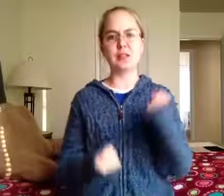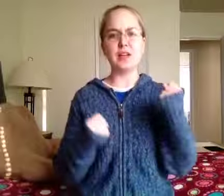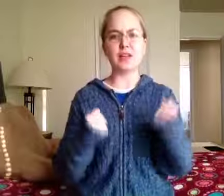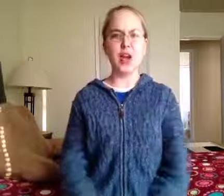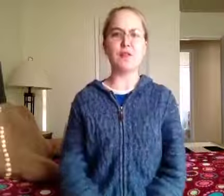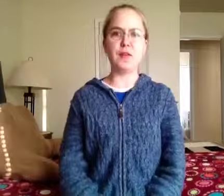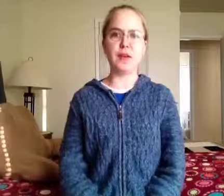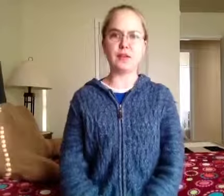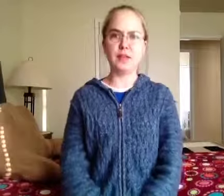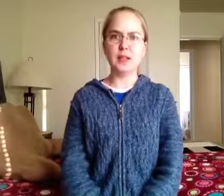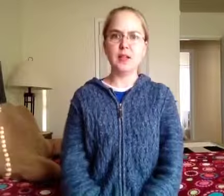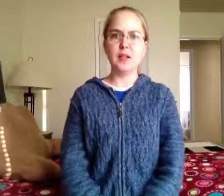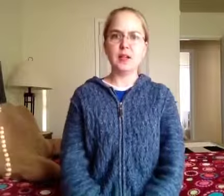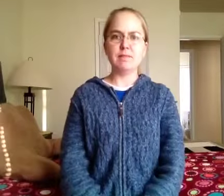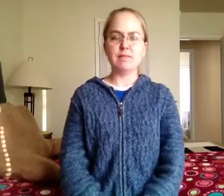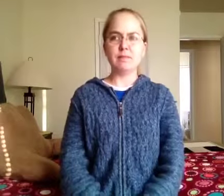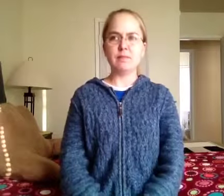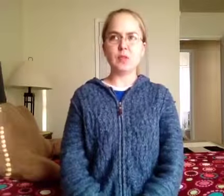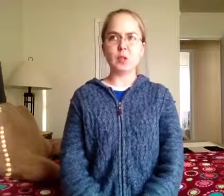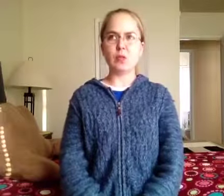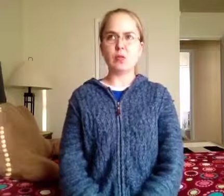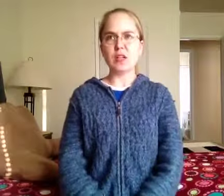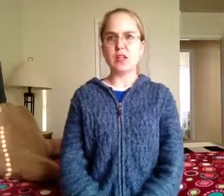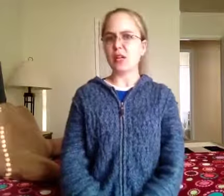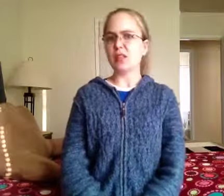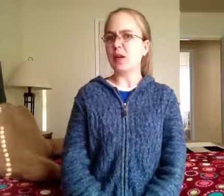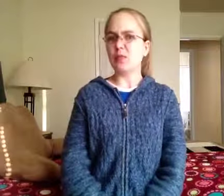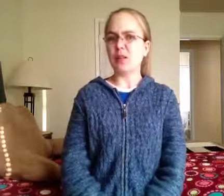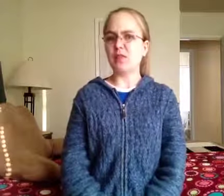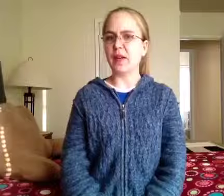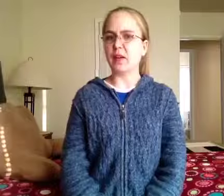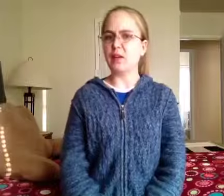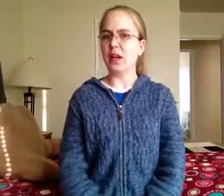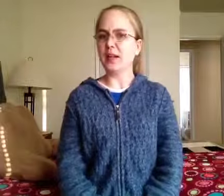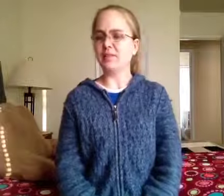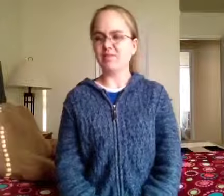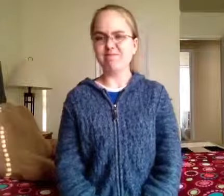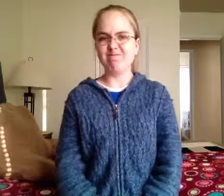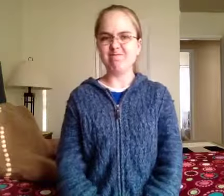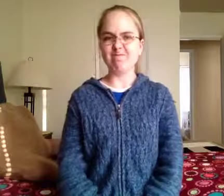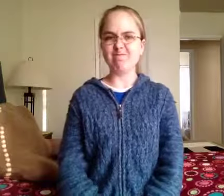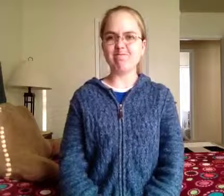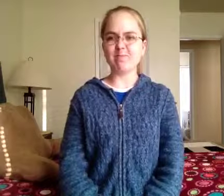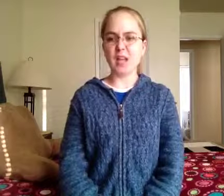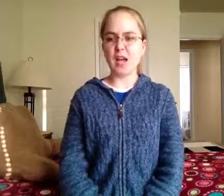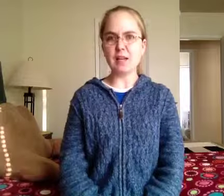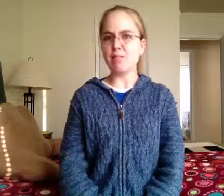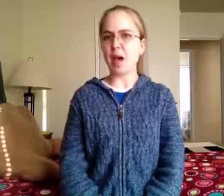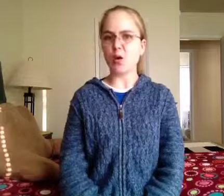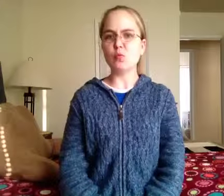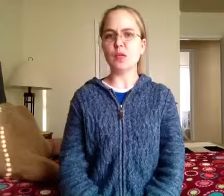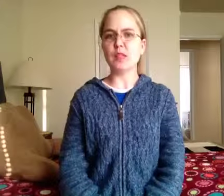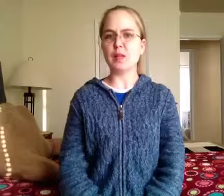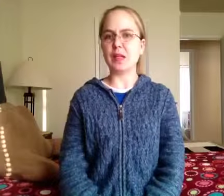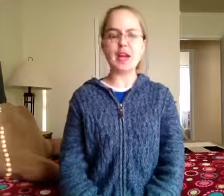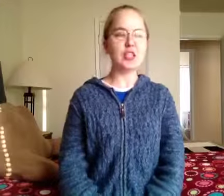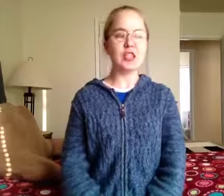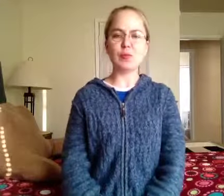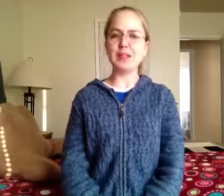and not fail. Or not care as much when I fail. I, I am my own worst enemy. I just really